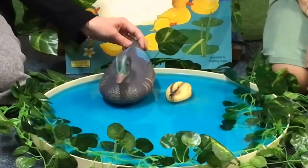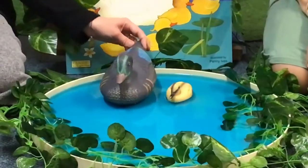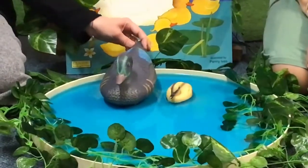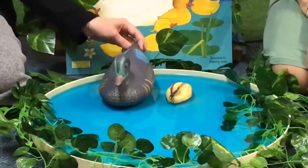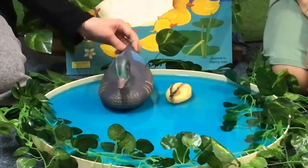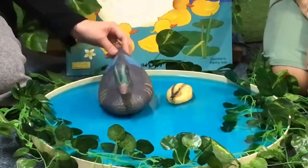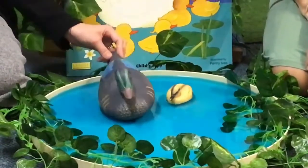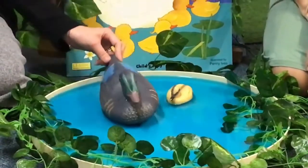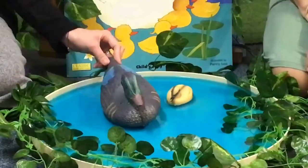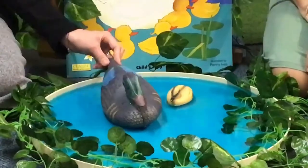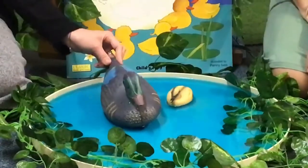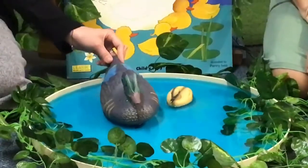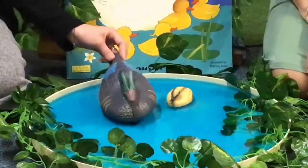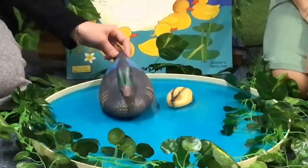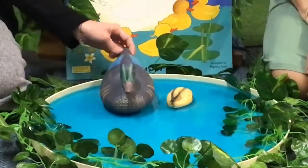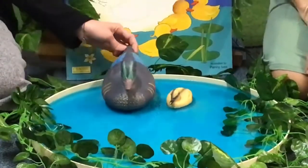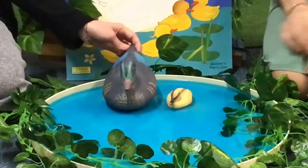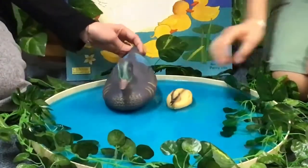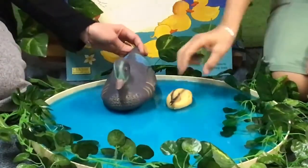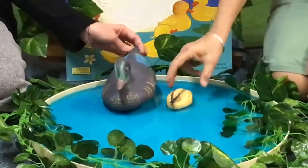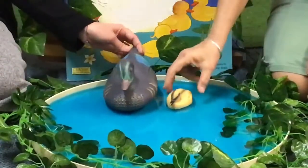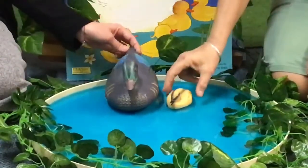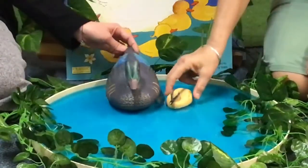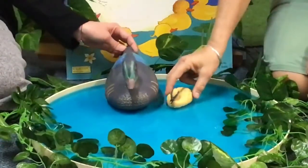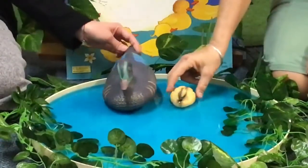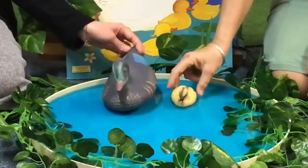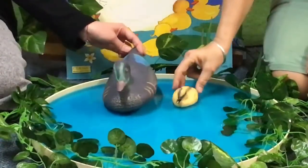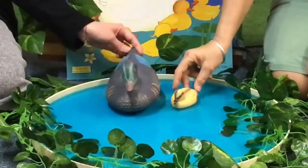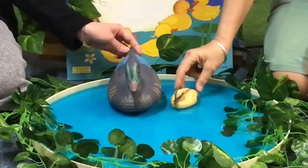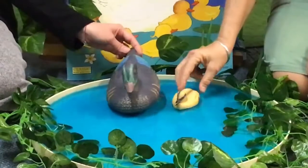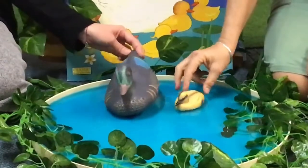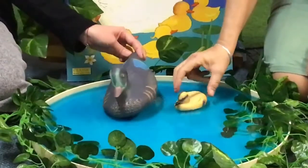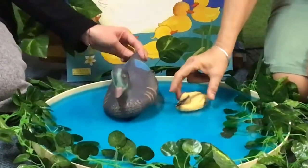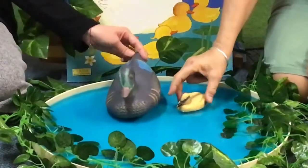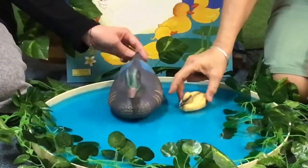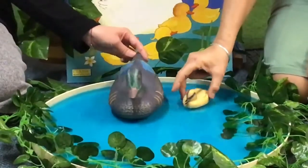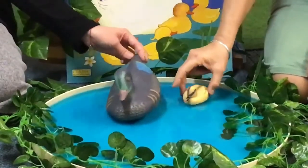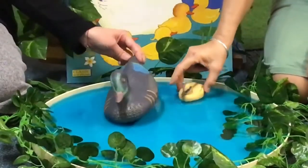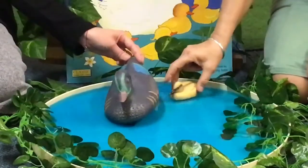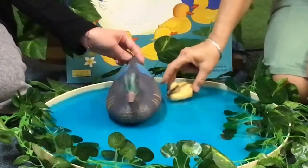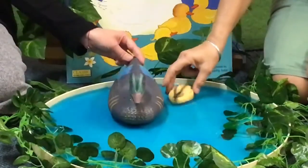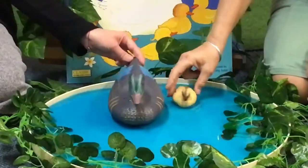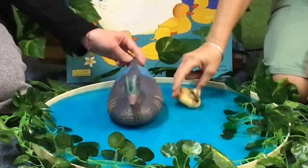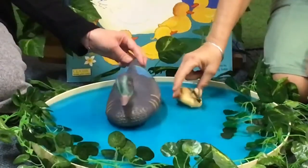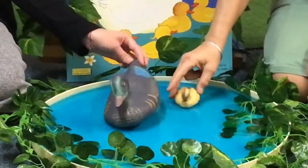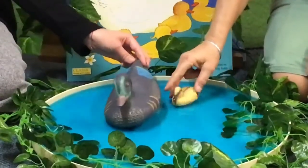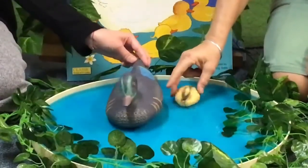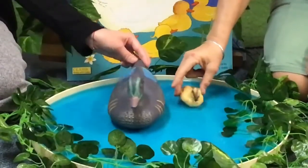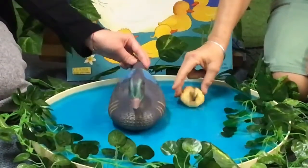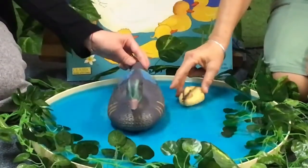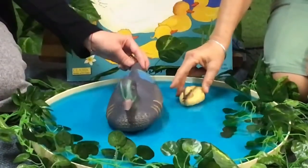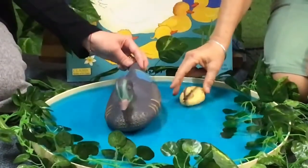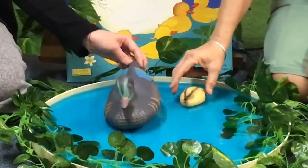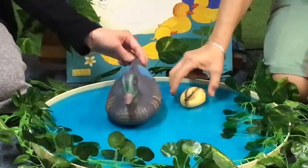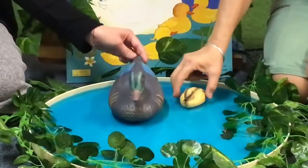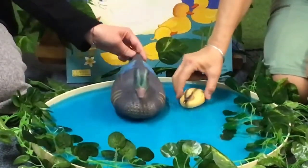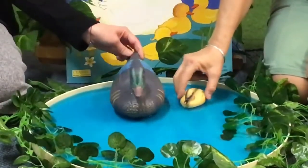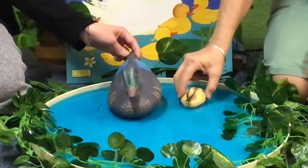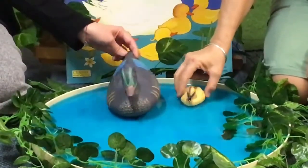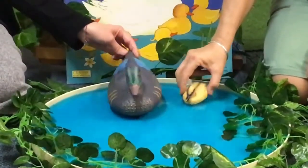One little duck went out one day over the hills and far away. Mother duck